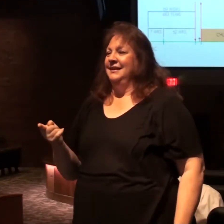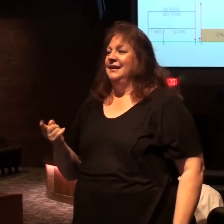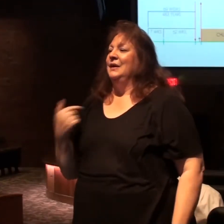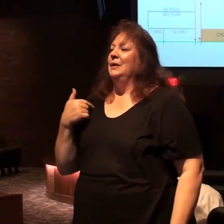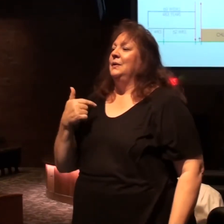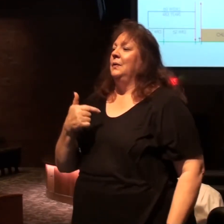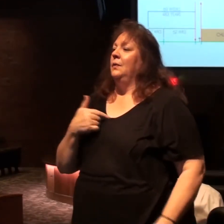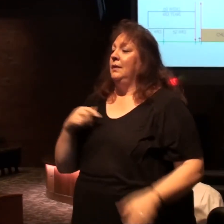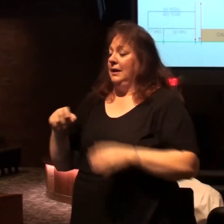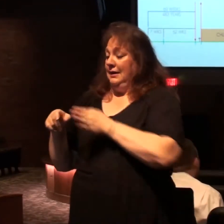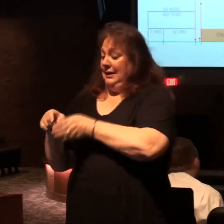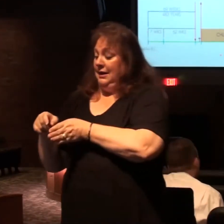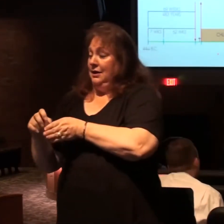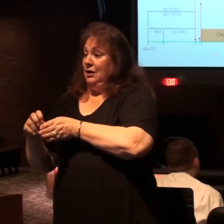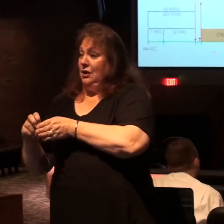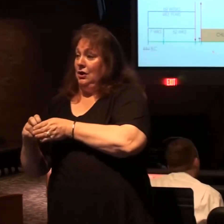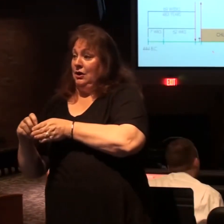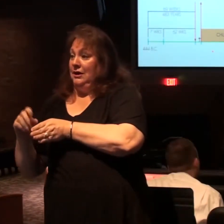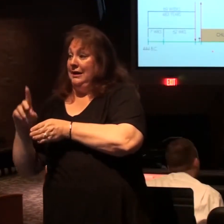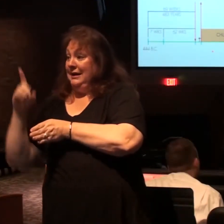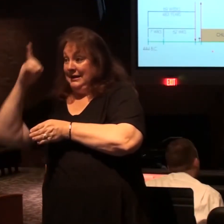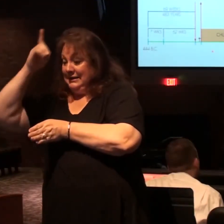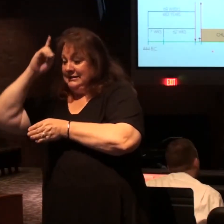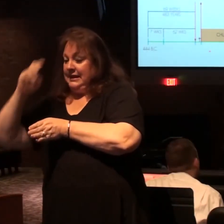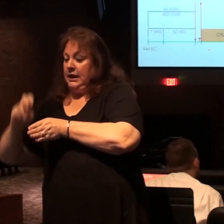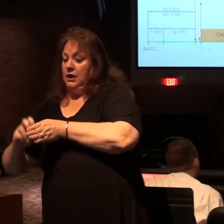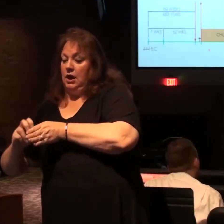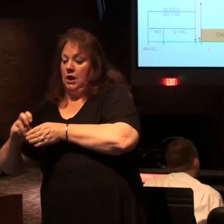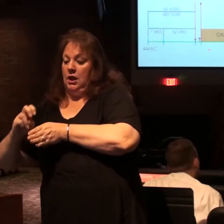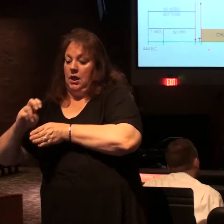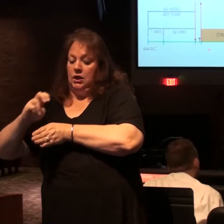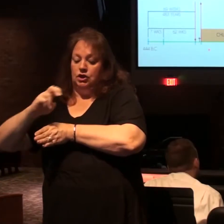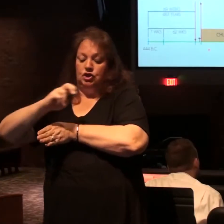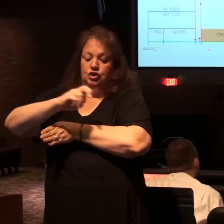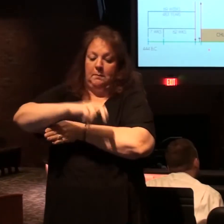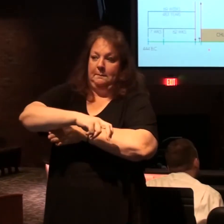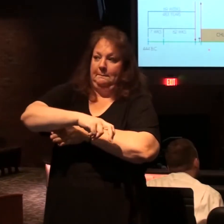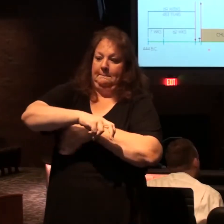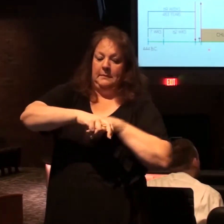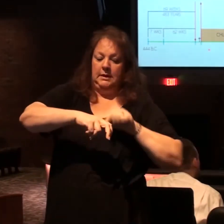we jumped Daniel brings us up to here